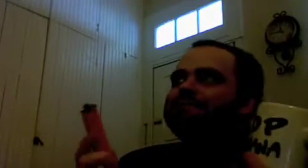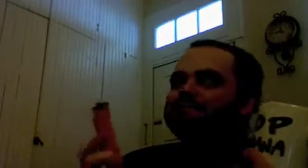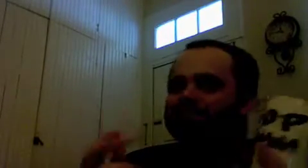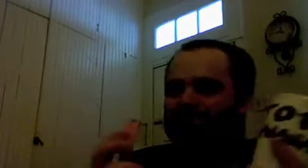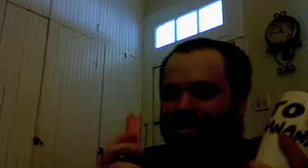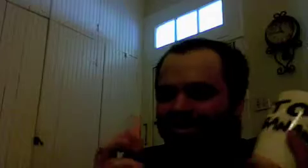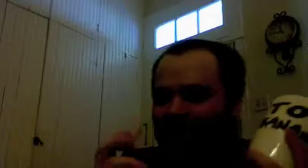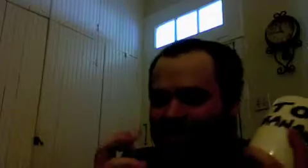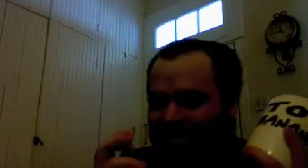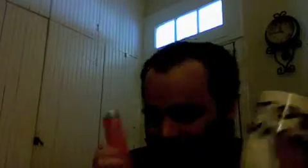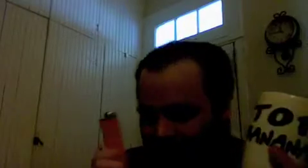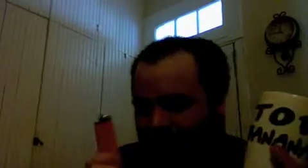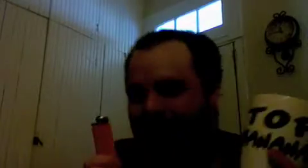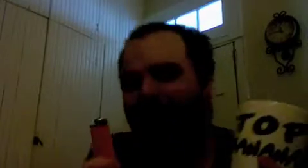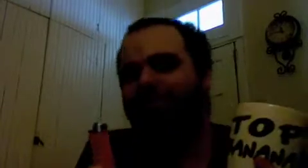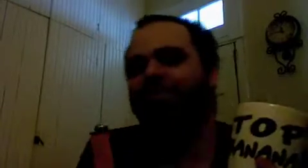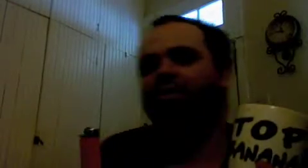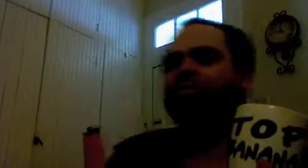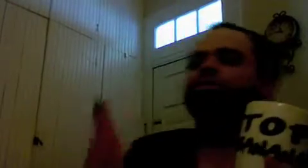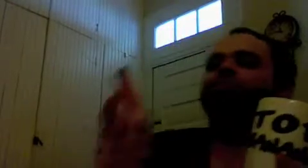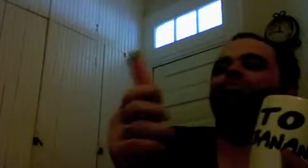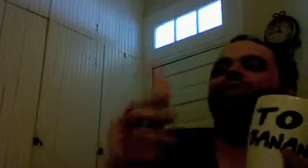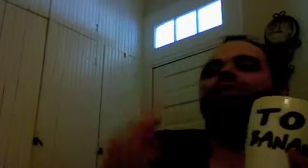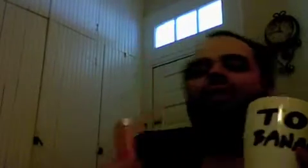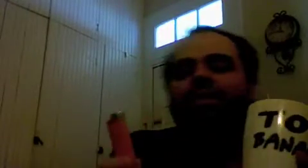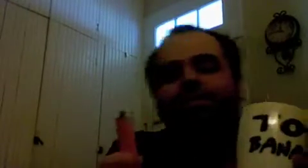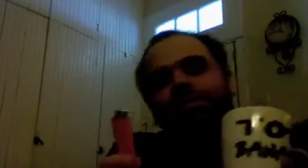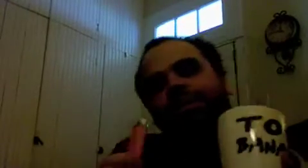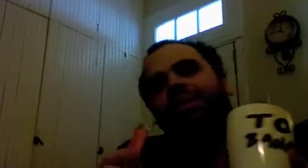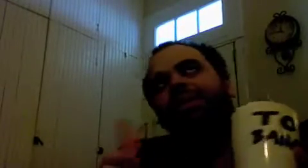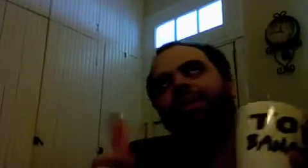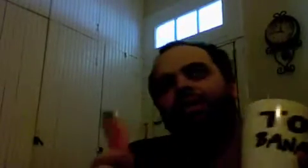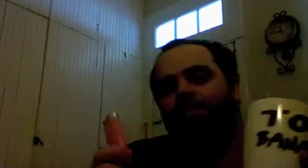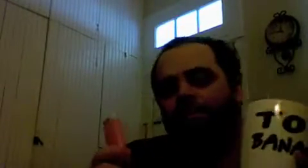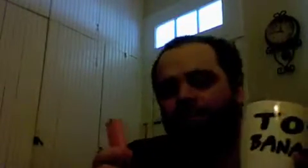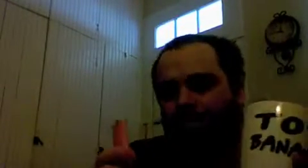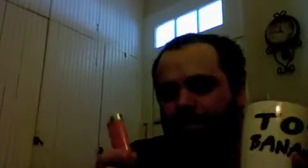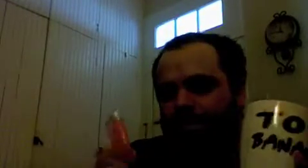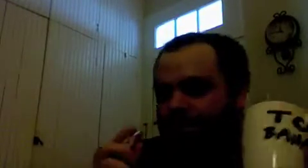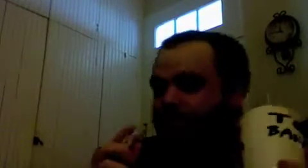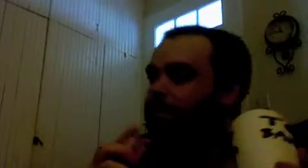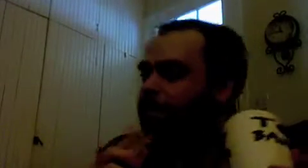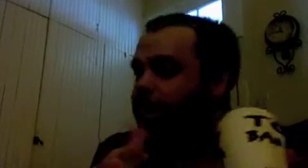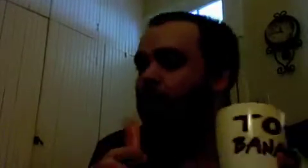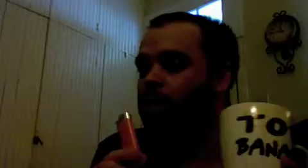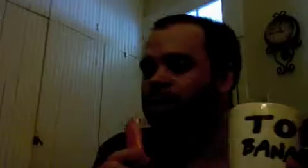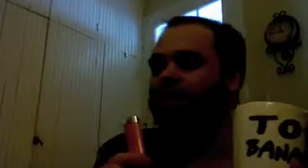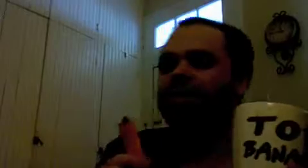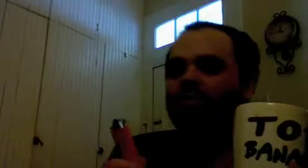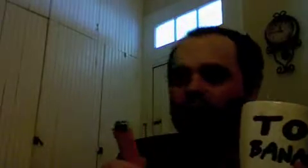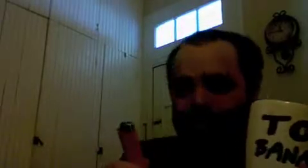this is a very difficult concept to come to grips with um but but just bear with me right